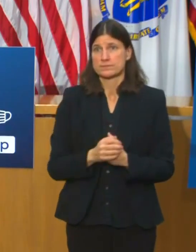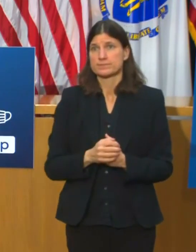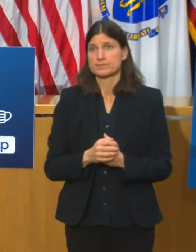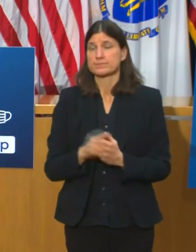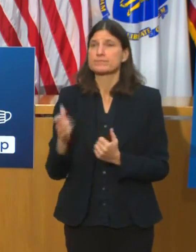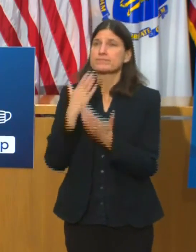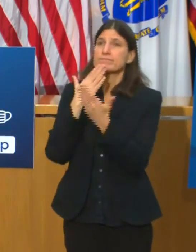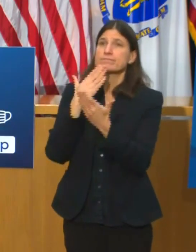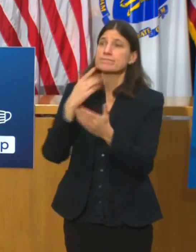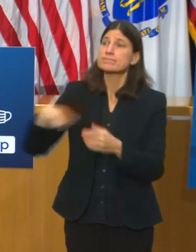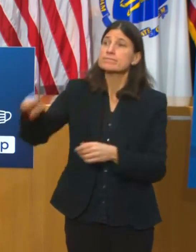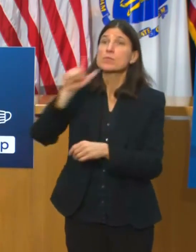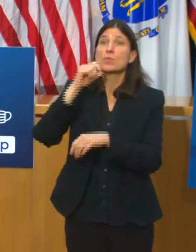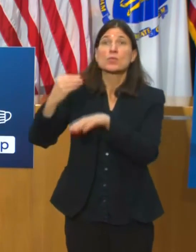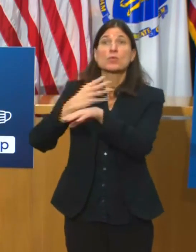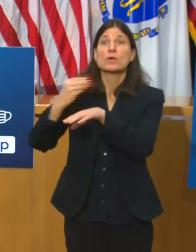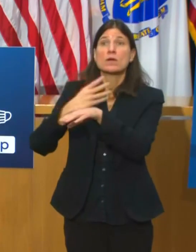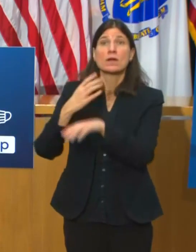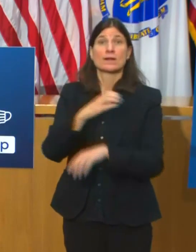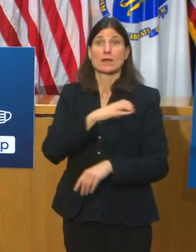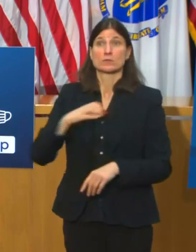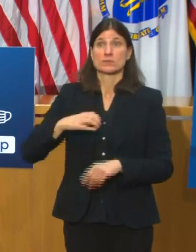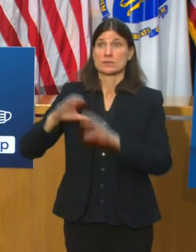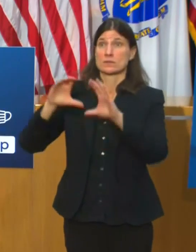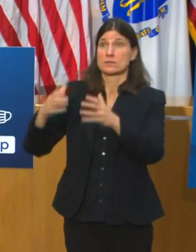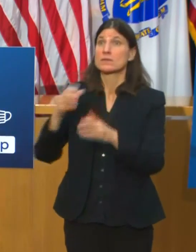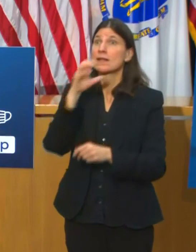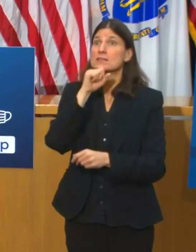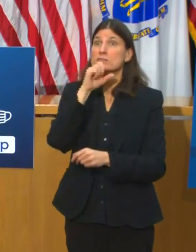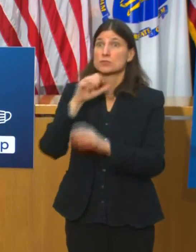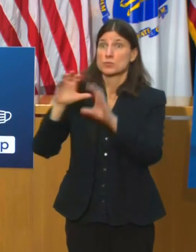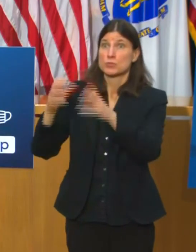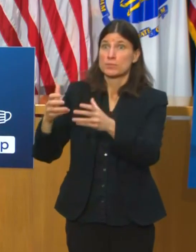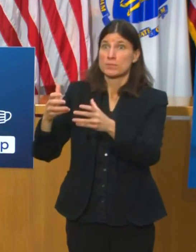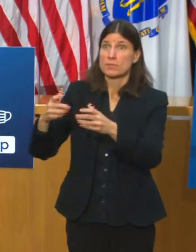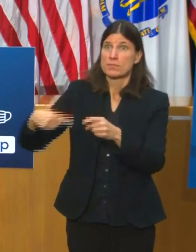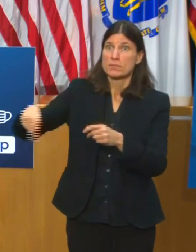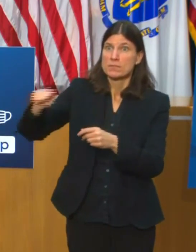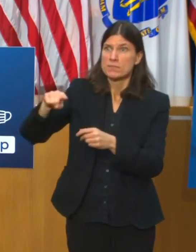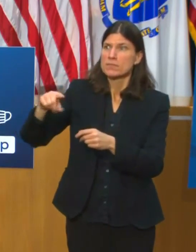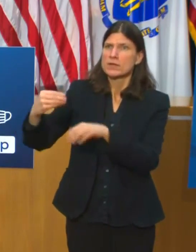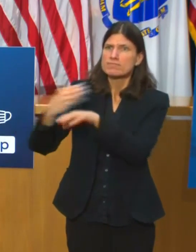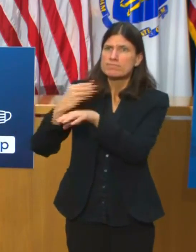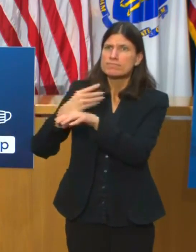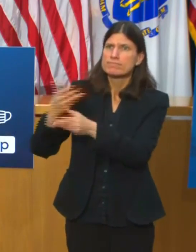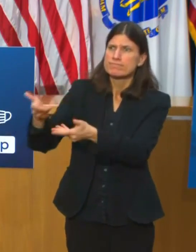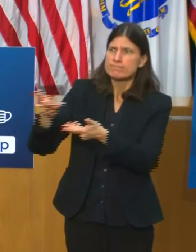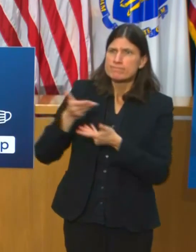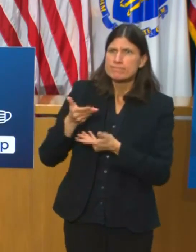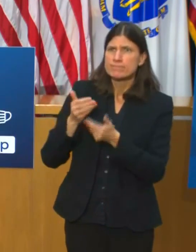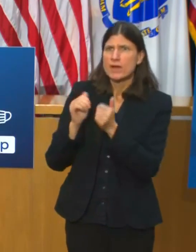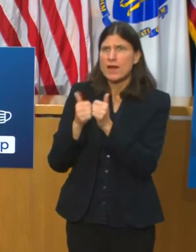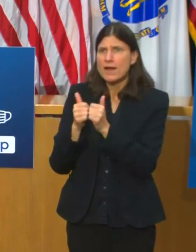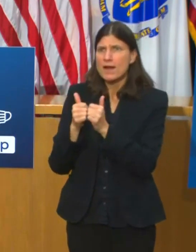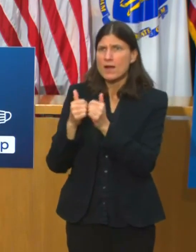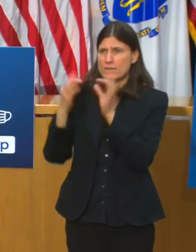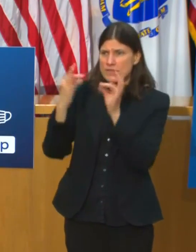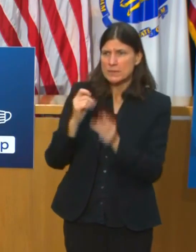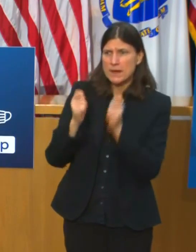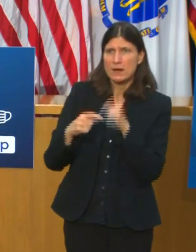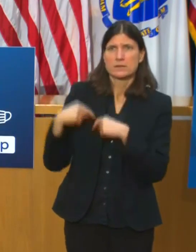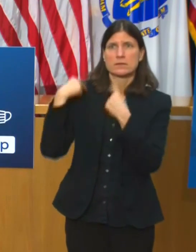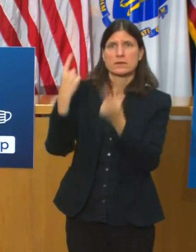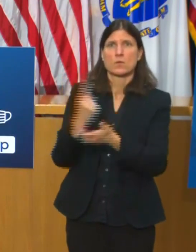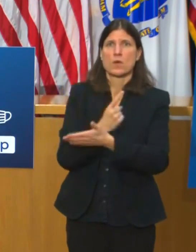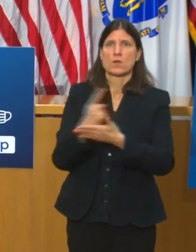25 aging services access points for all of their efforts during the pandemic. But particularly this past week, as we were preparing for